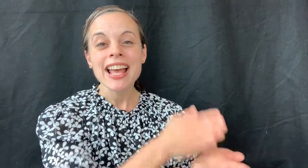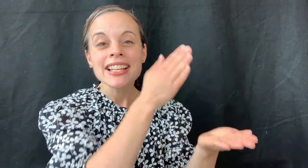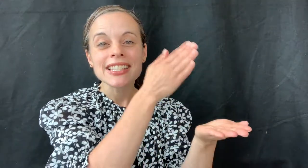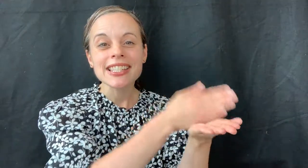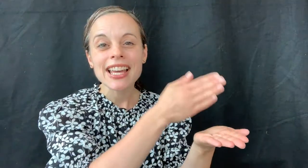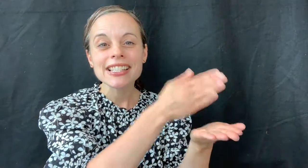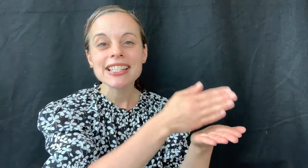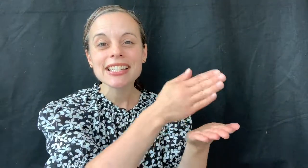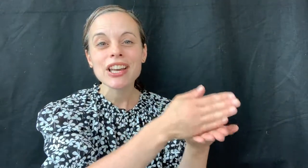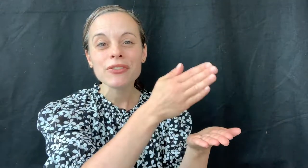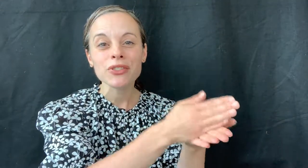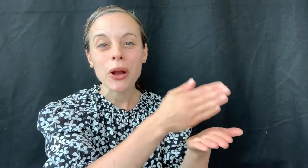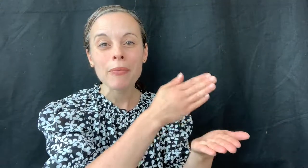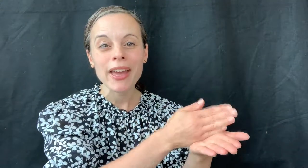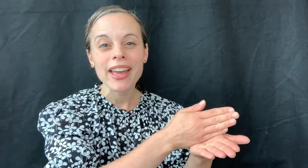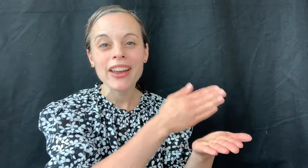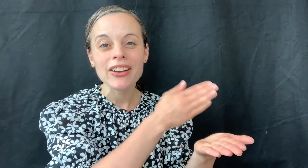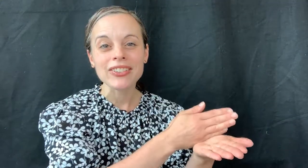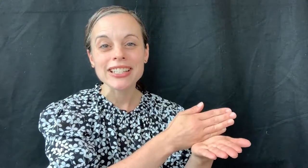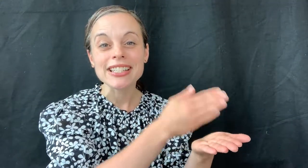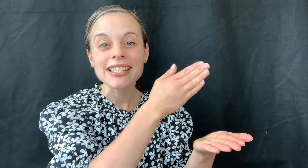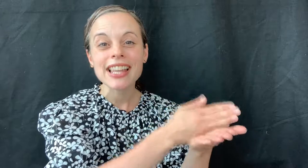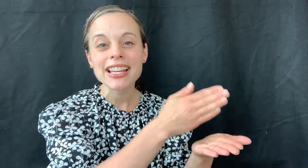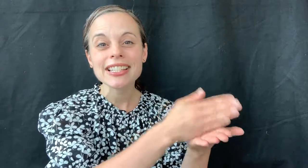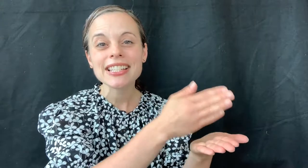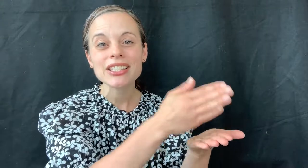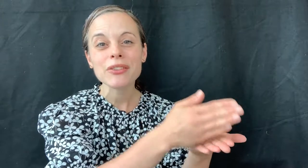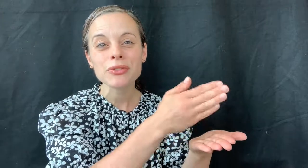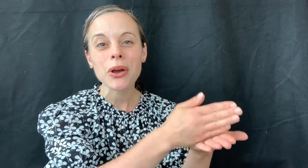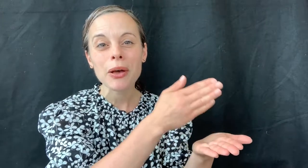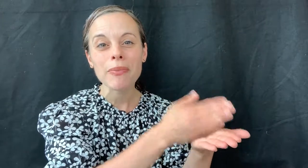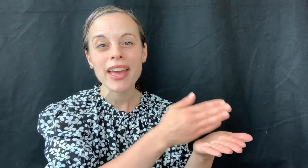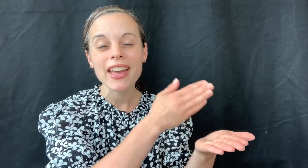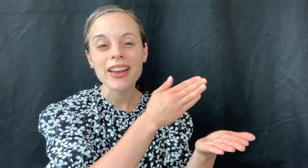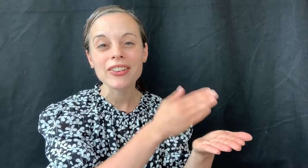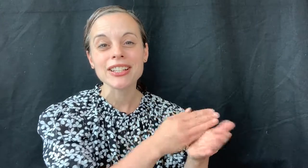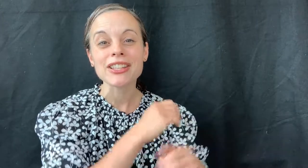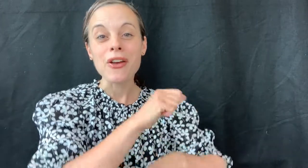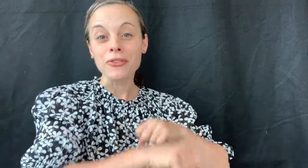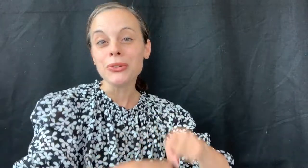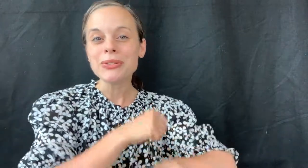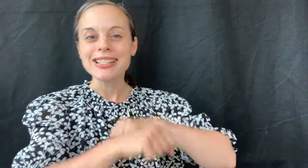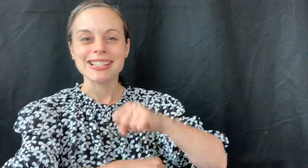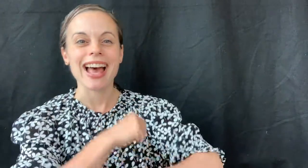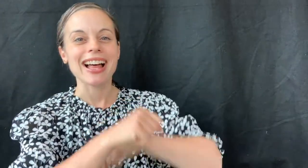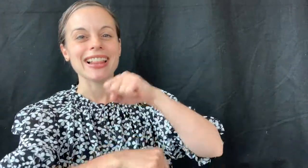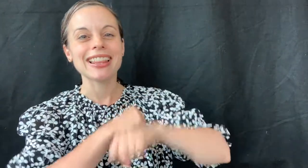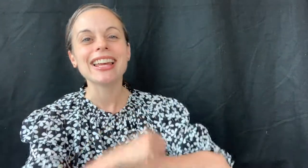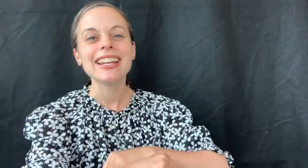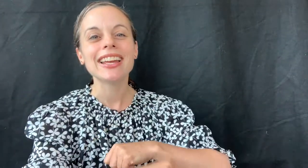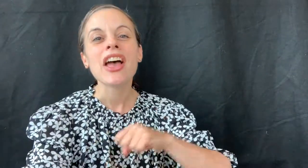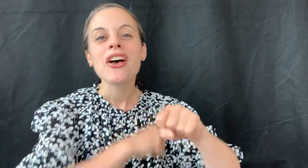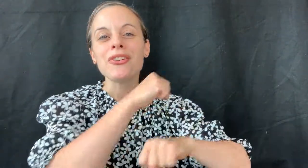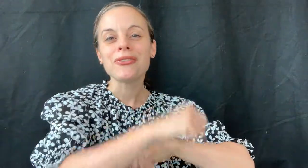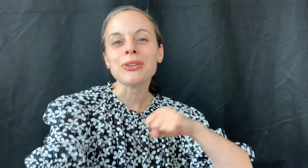slices of strawberries, slices of strawberries, fruit salad, fruit